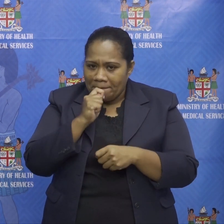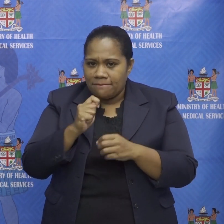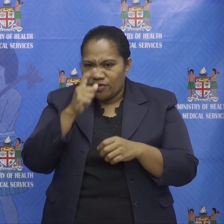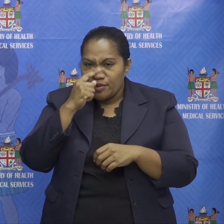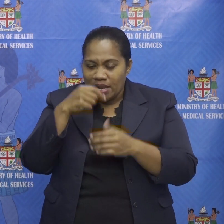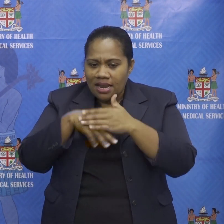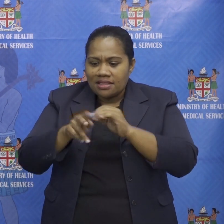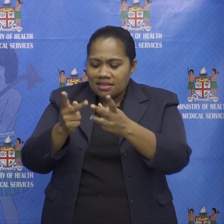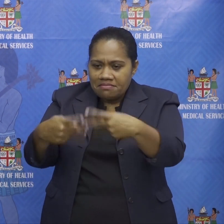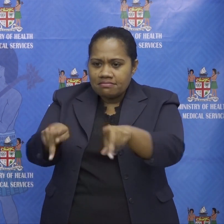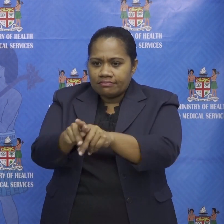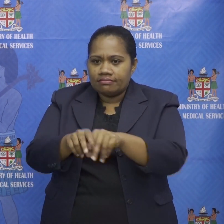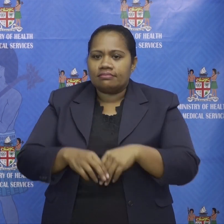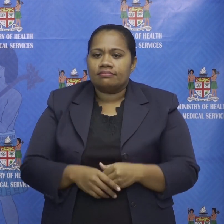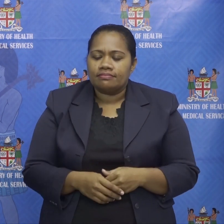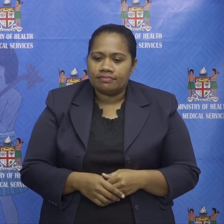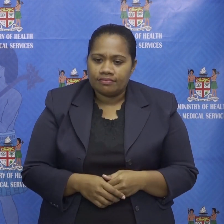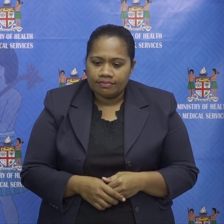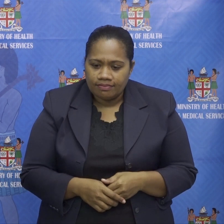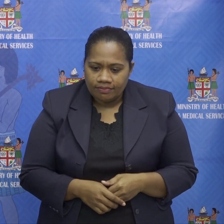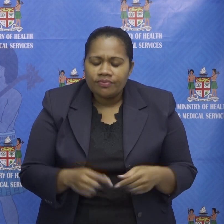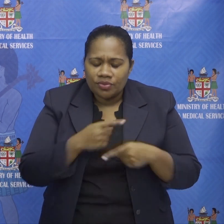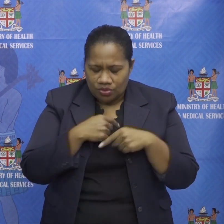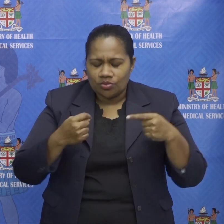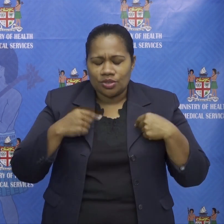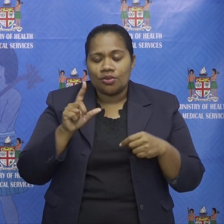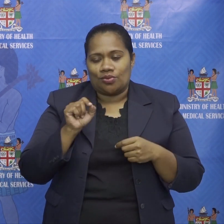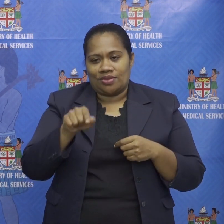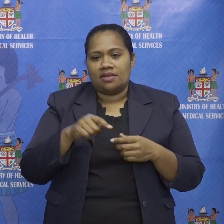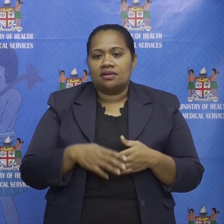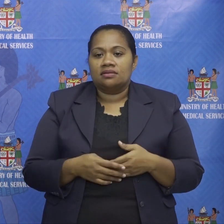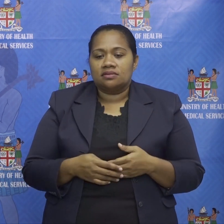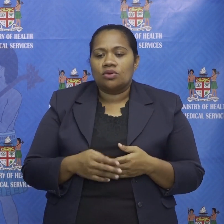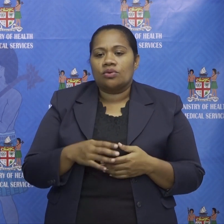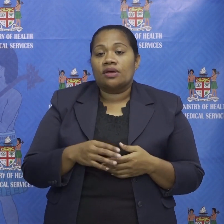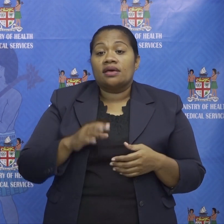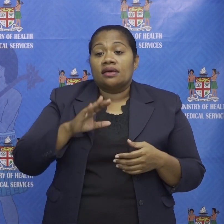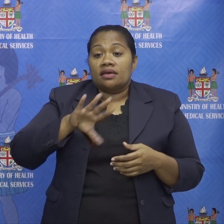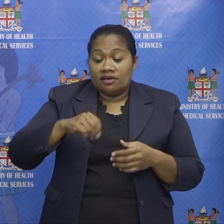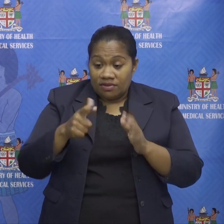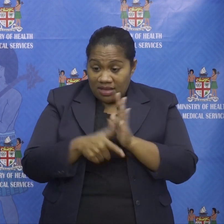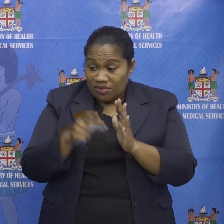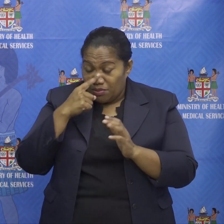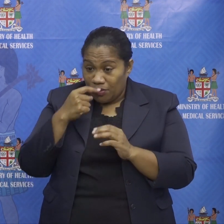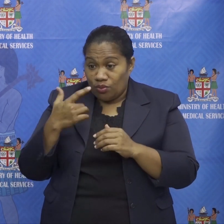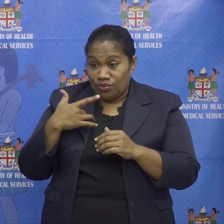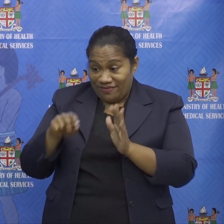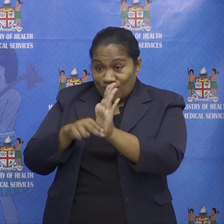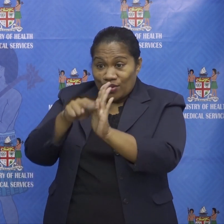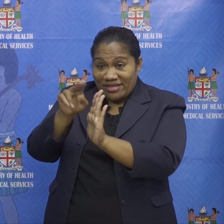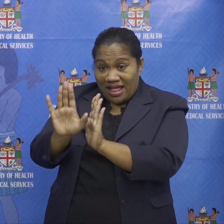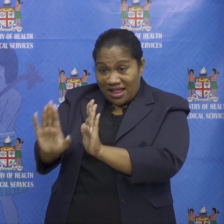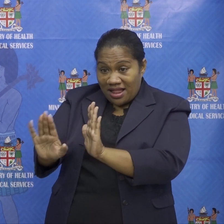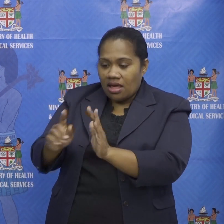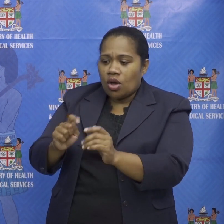so that we can keep we did that too every time there's other that facility that had those people from philippines we swab everybody they